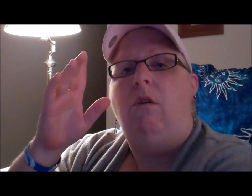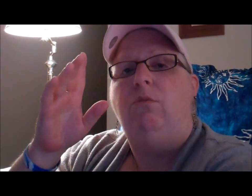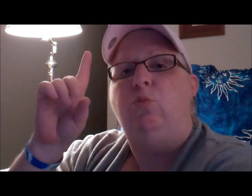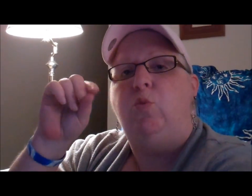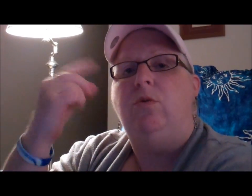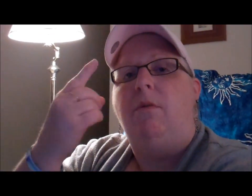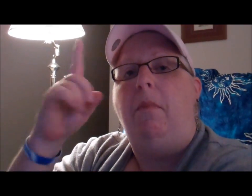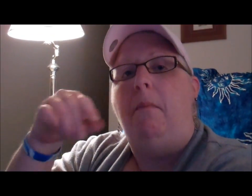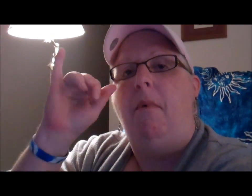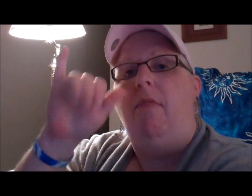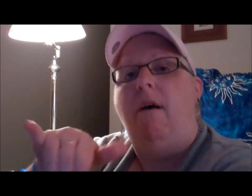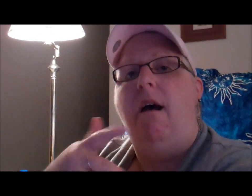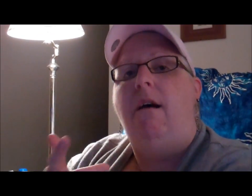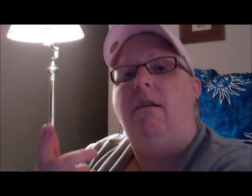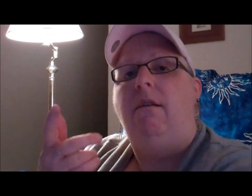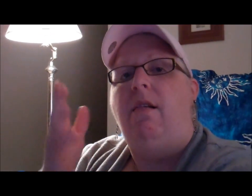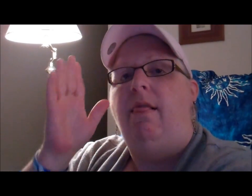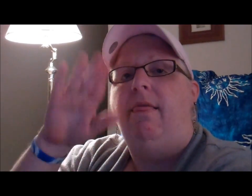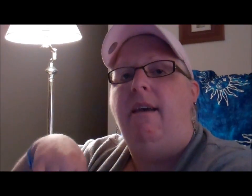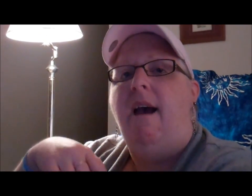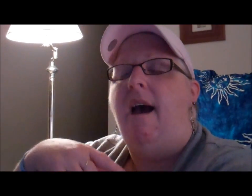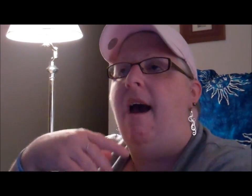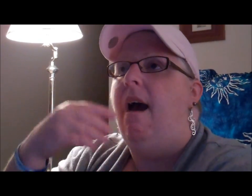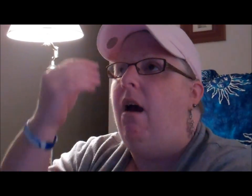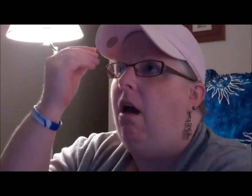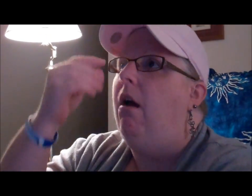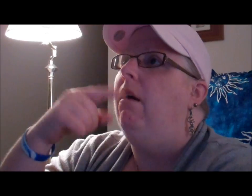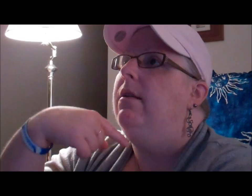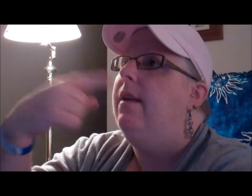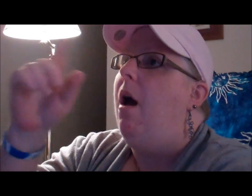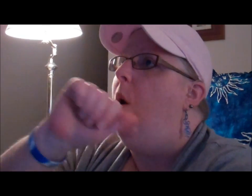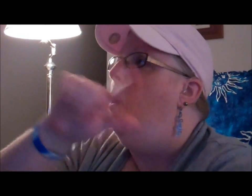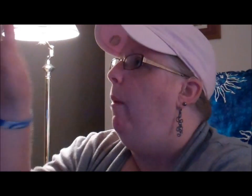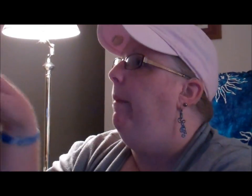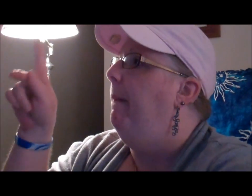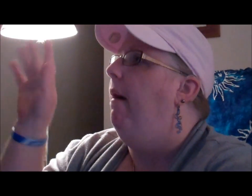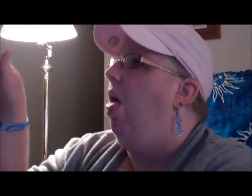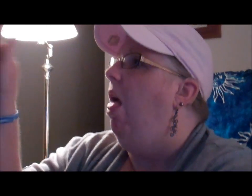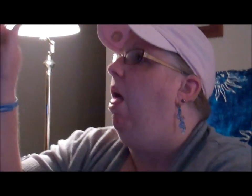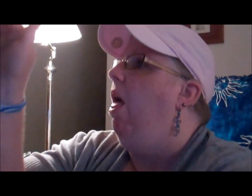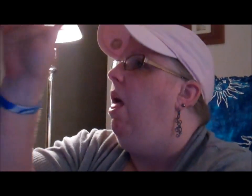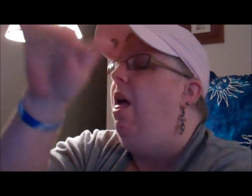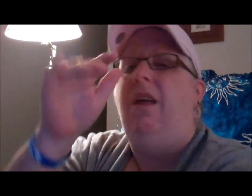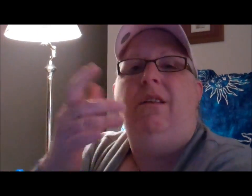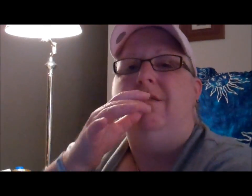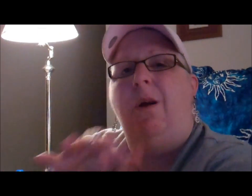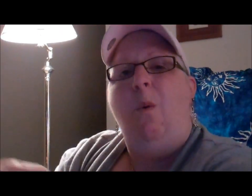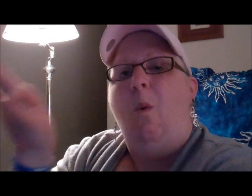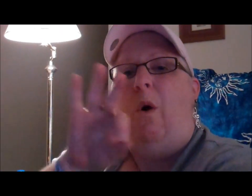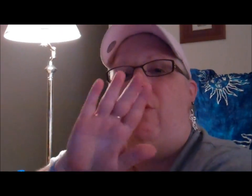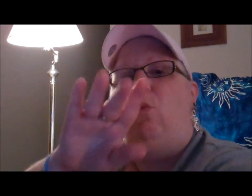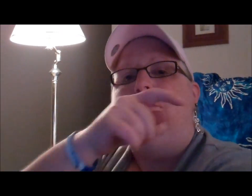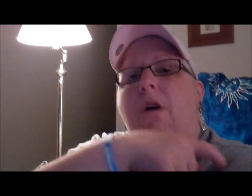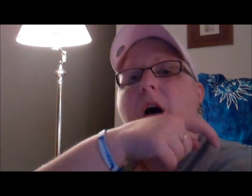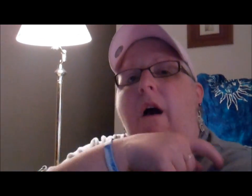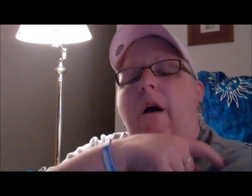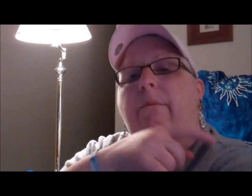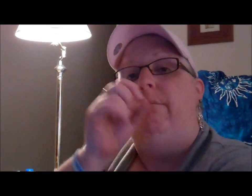I was afraid of. She had no fear. On my first date with Megan,